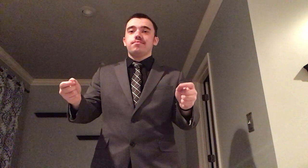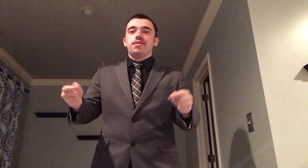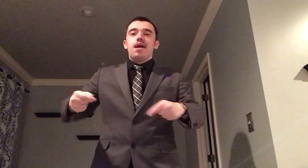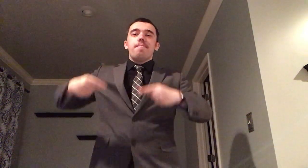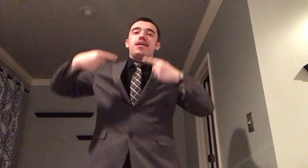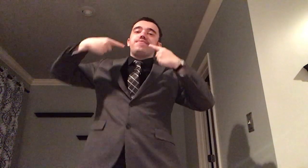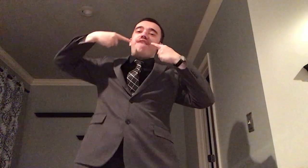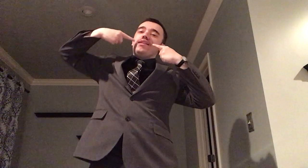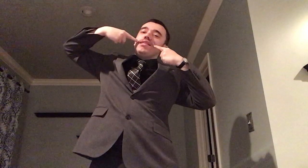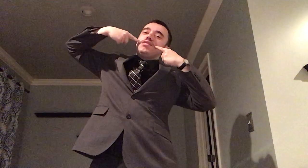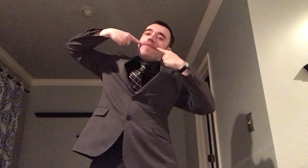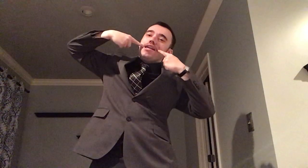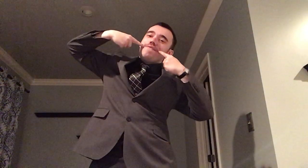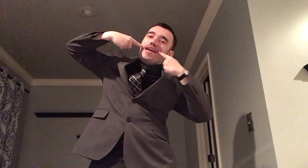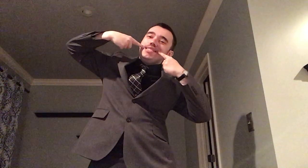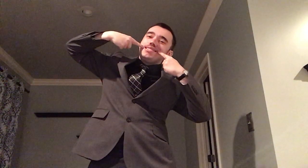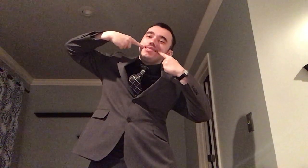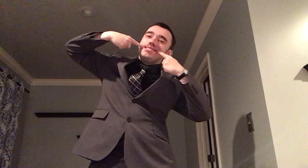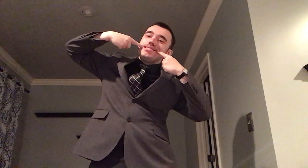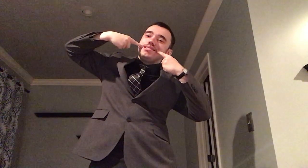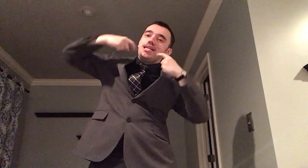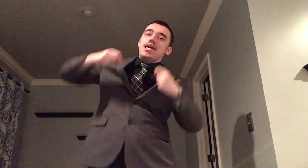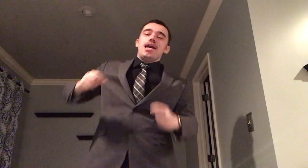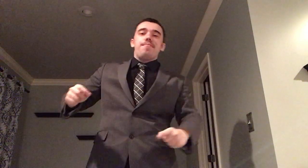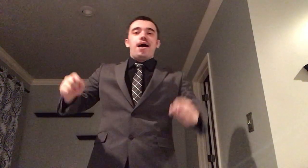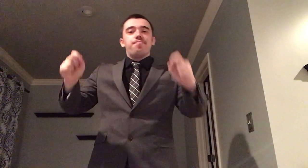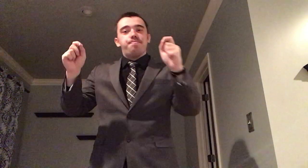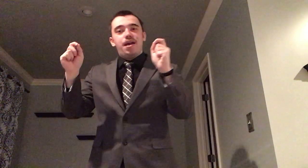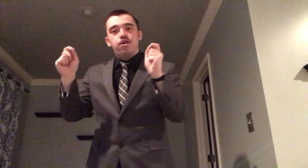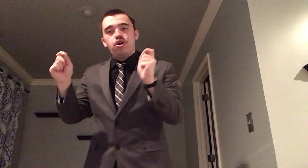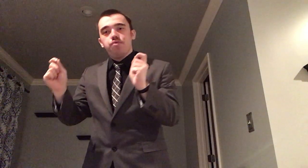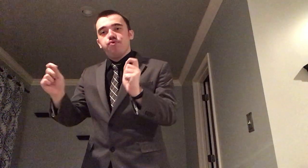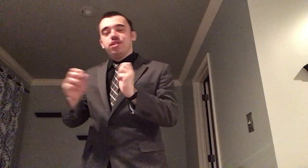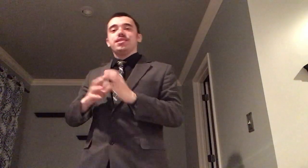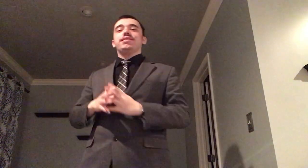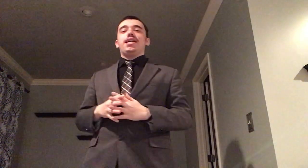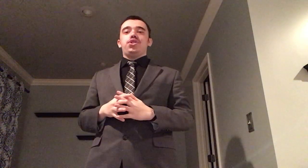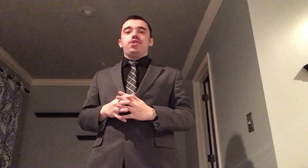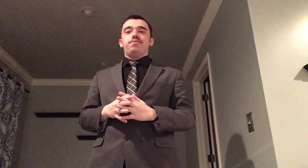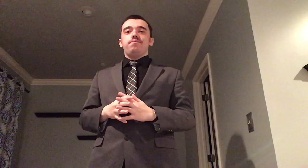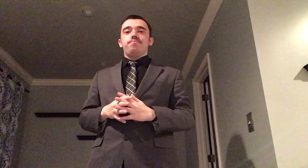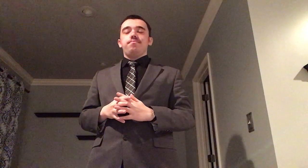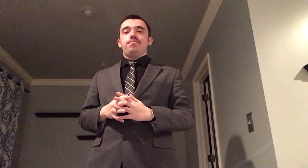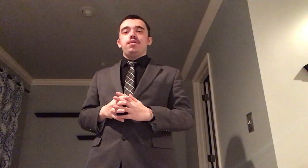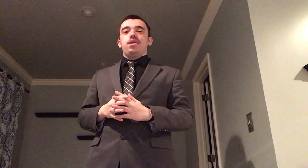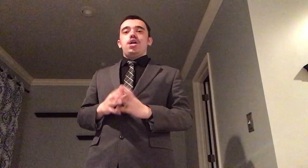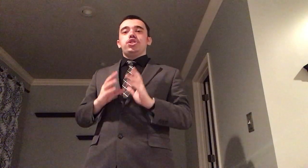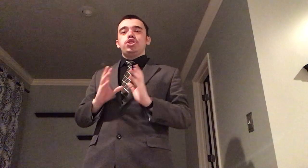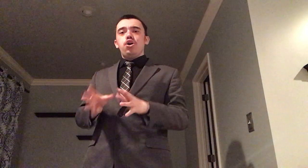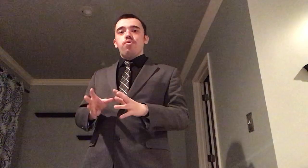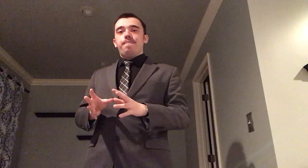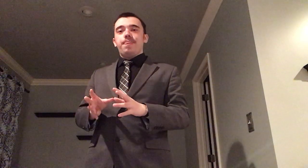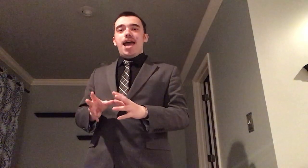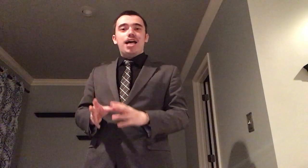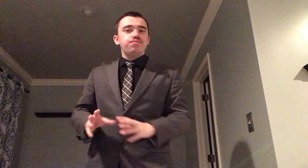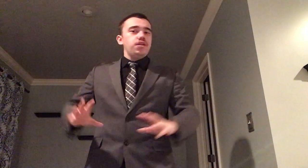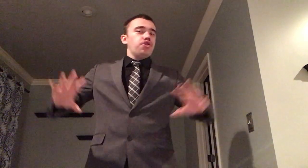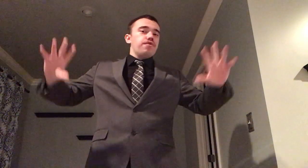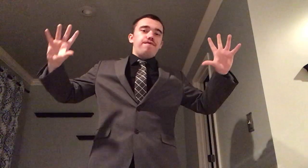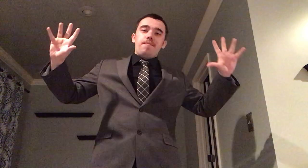by finding that smiling face and by preparing our presentation so as we learned from